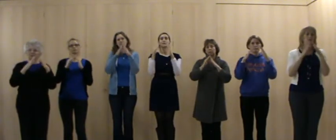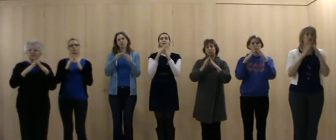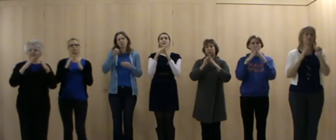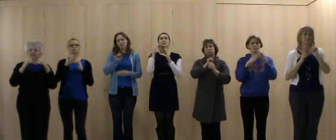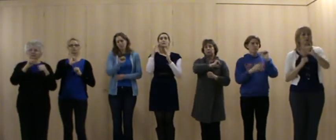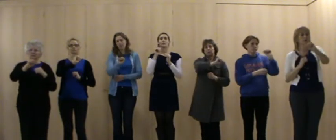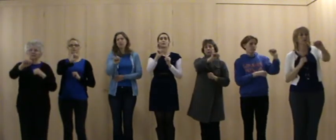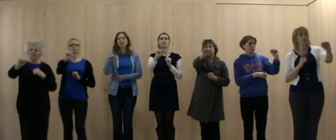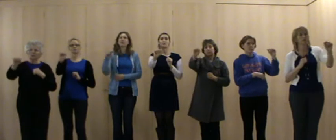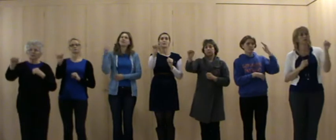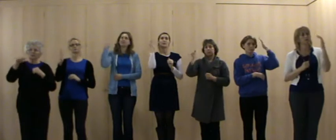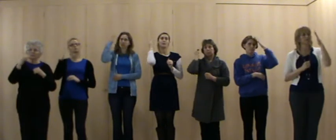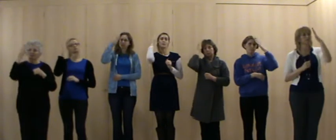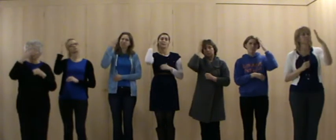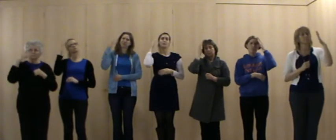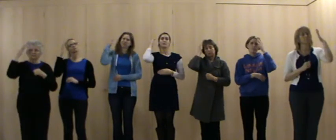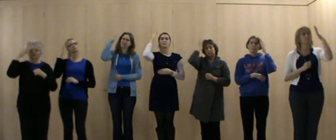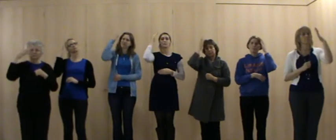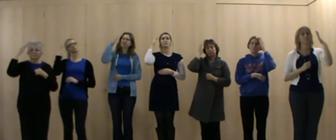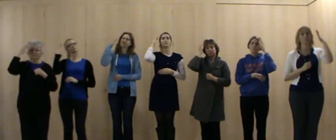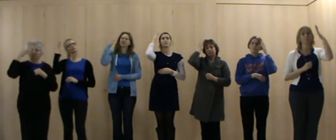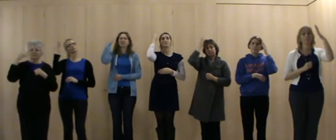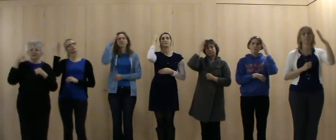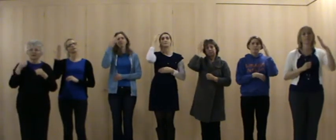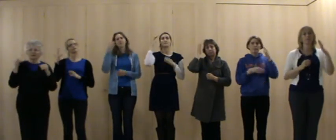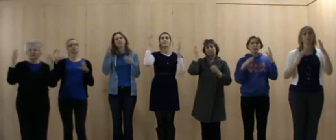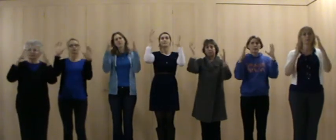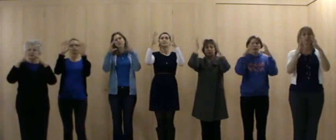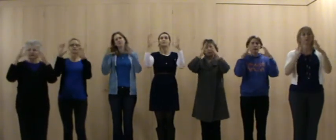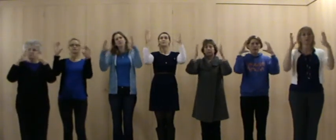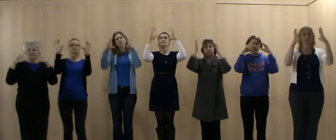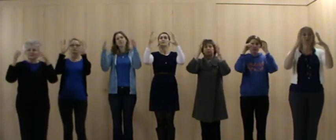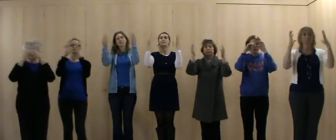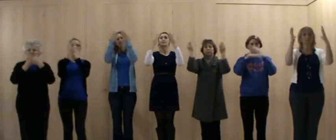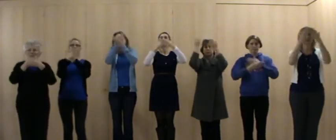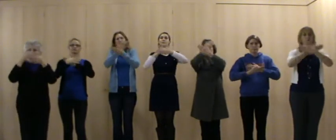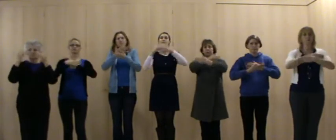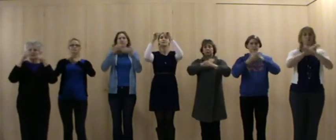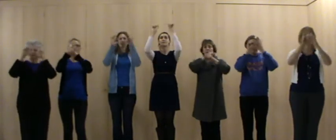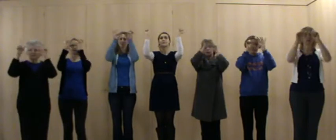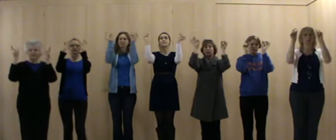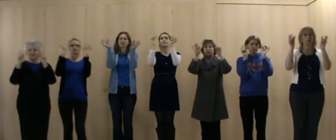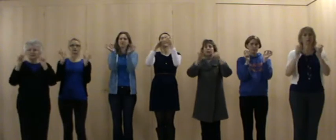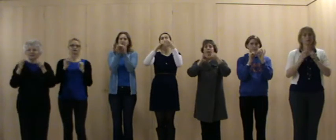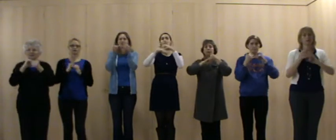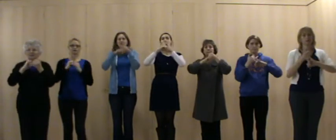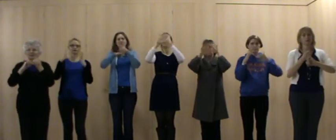of home. There's a silver lining